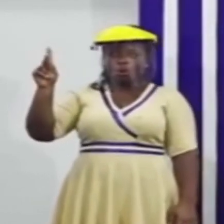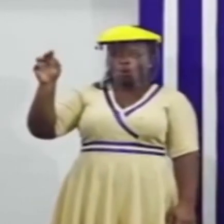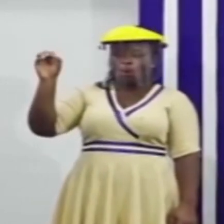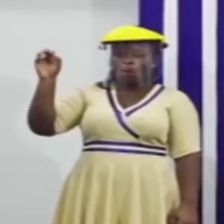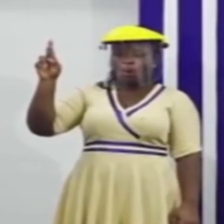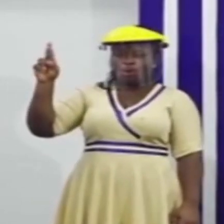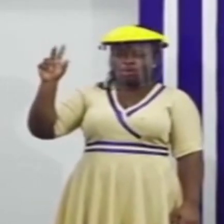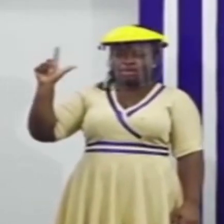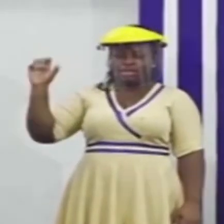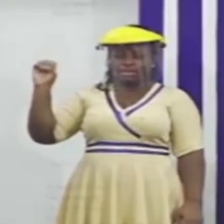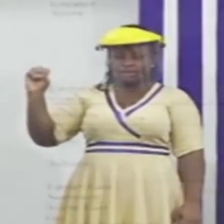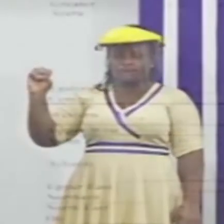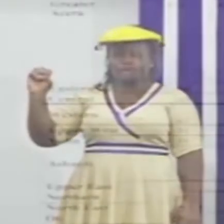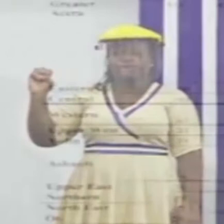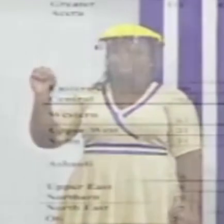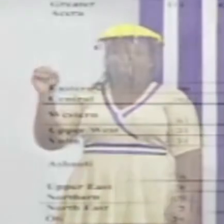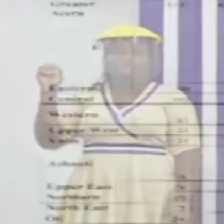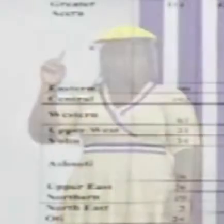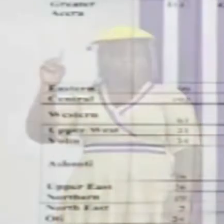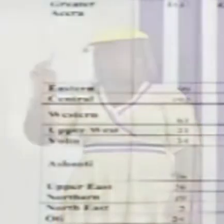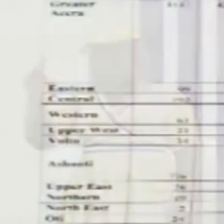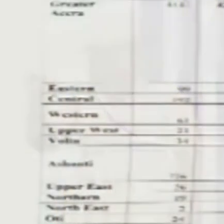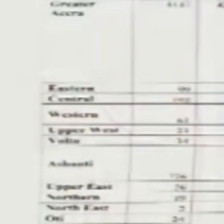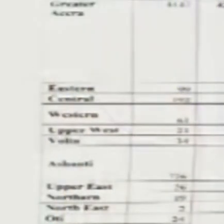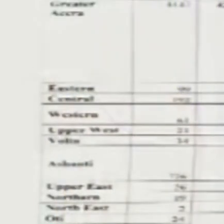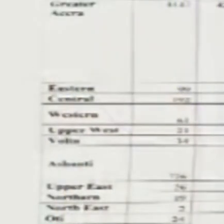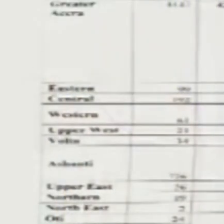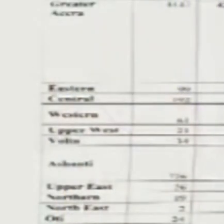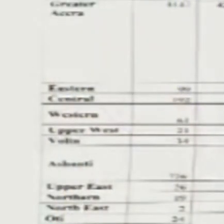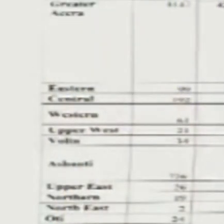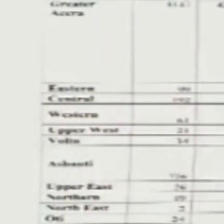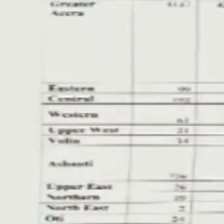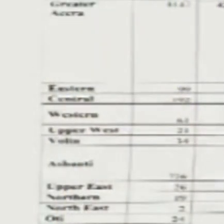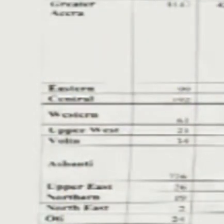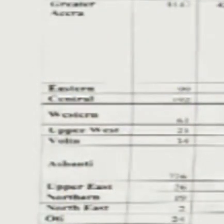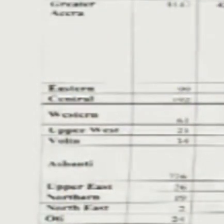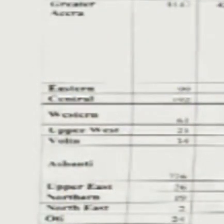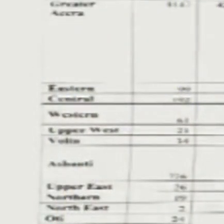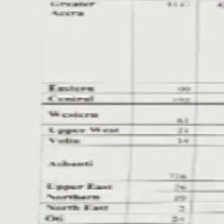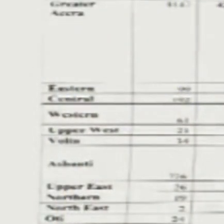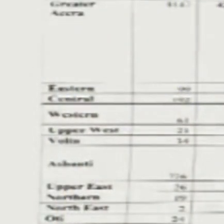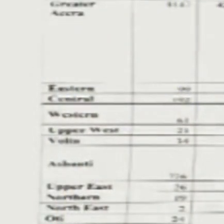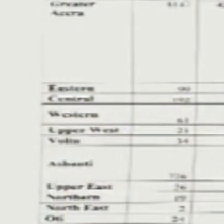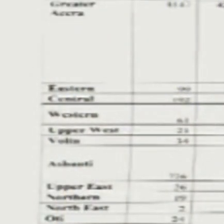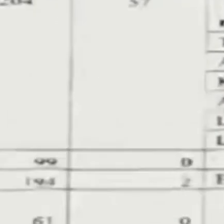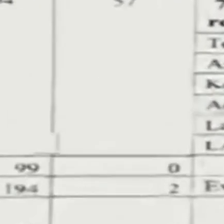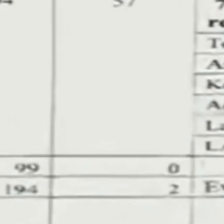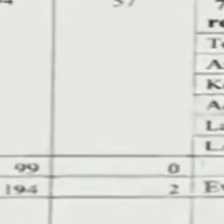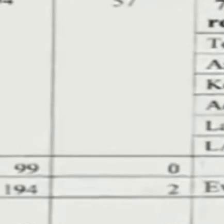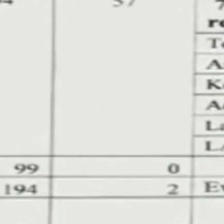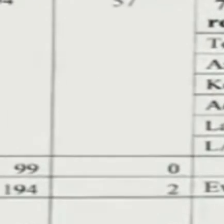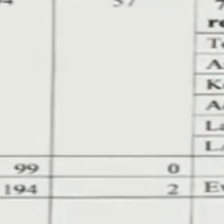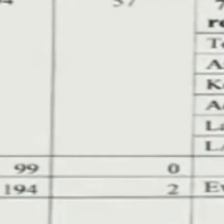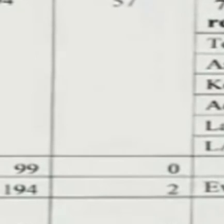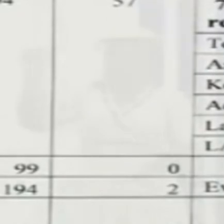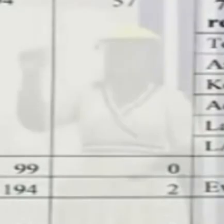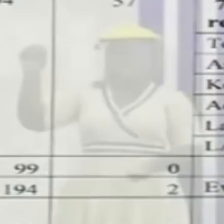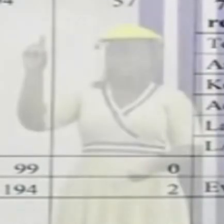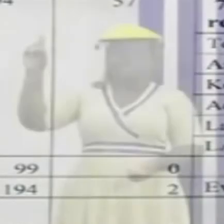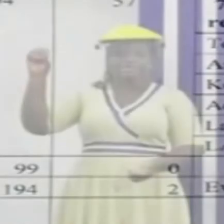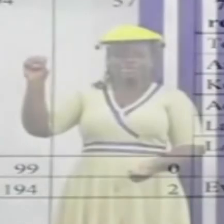1, and 1 each from Accra Metro, La Dadekotopong. And, um,